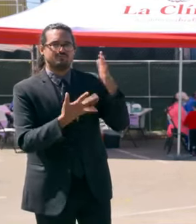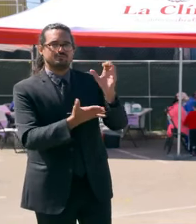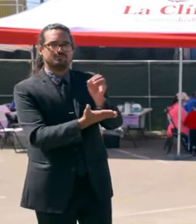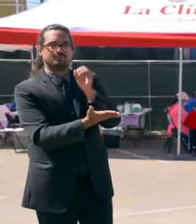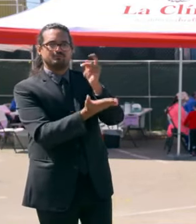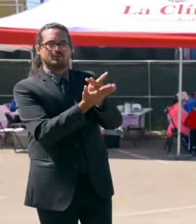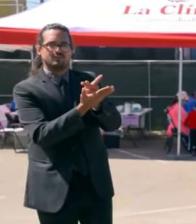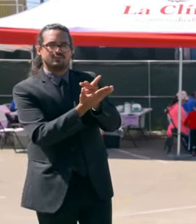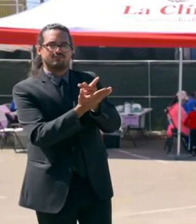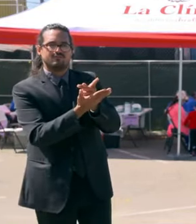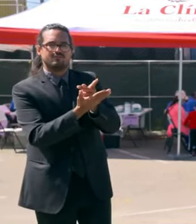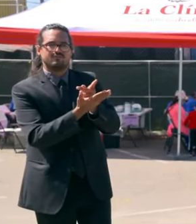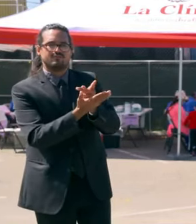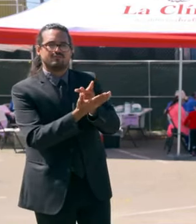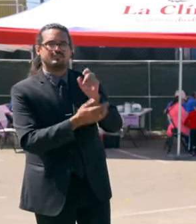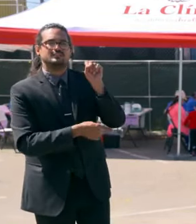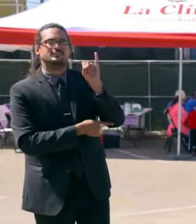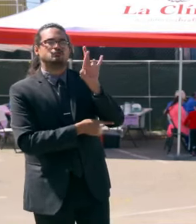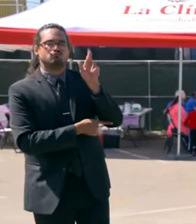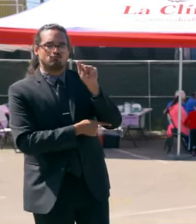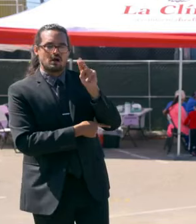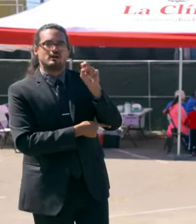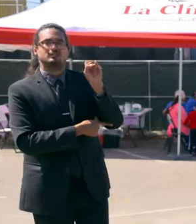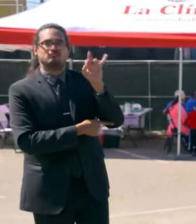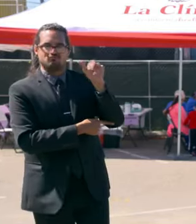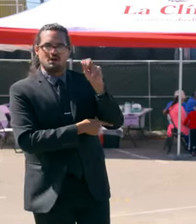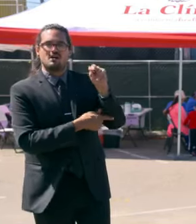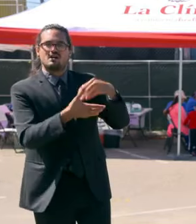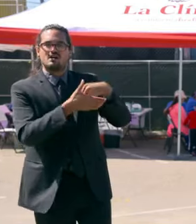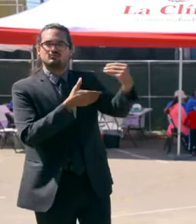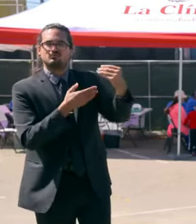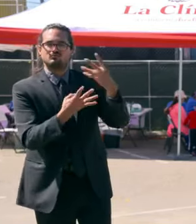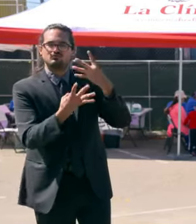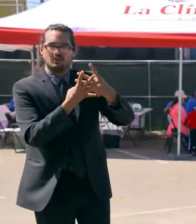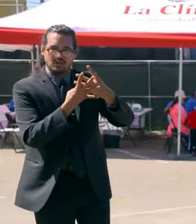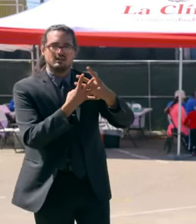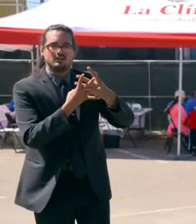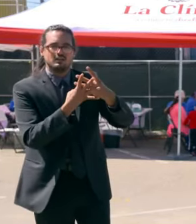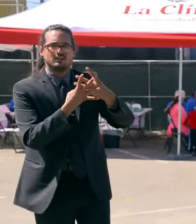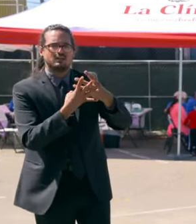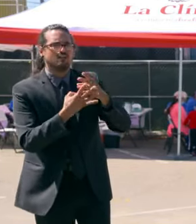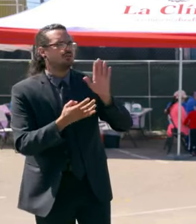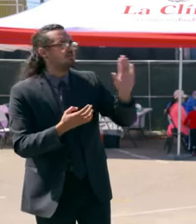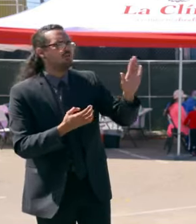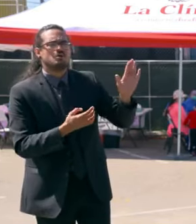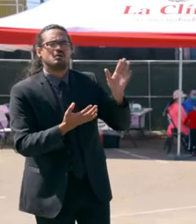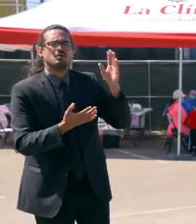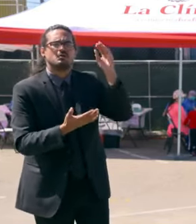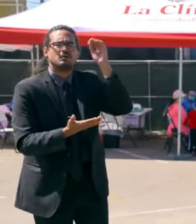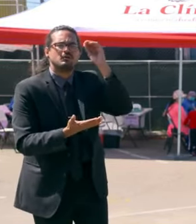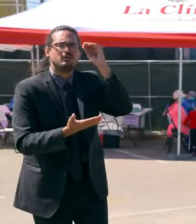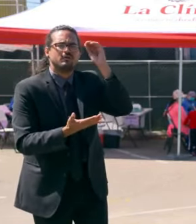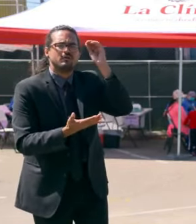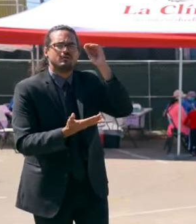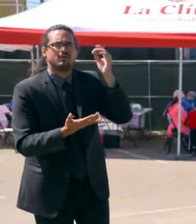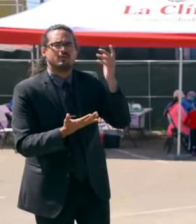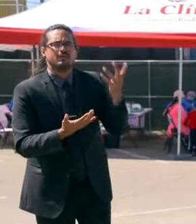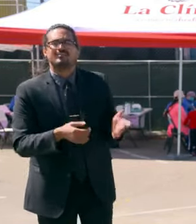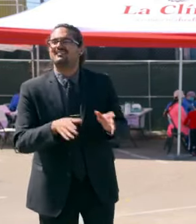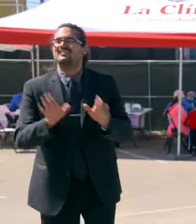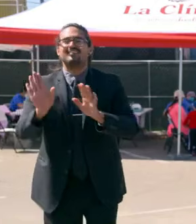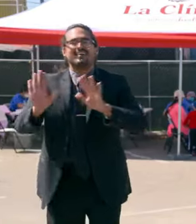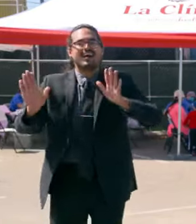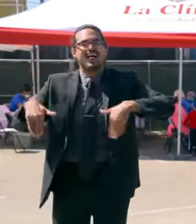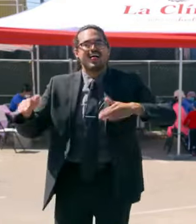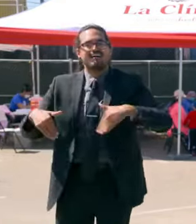Can we get your thoughts on that decision? And you're the final call on that. How are you leaning? Well, they haven't formalized the approval, so I have to be cautious